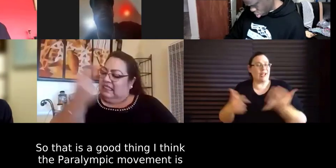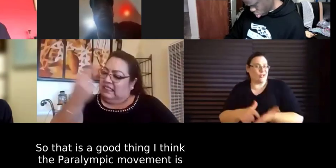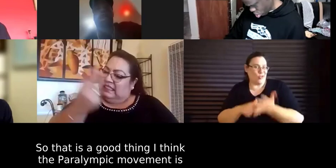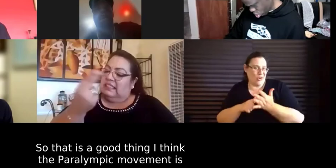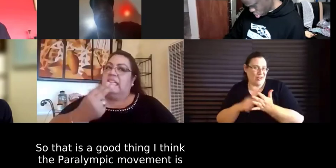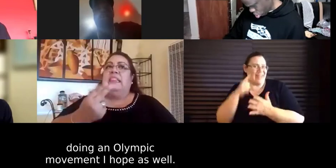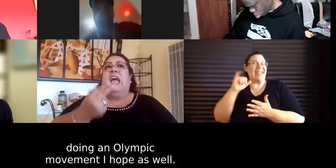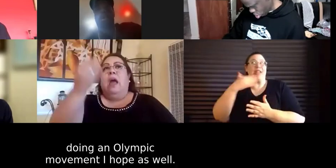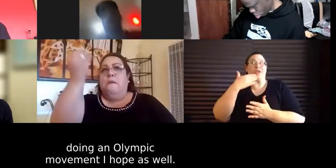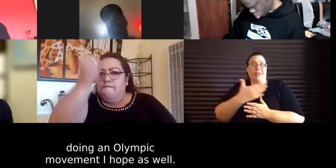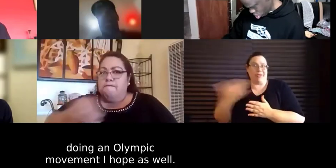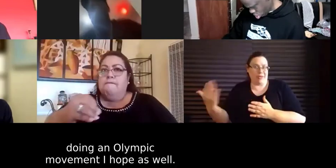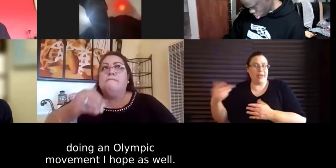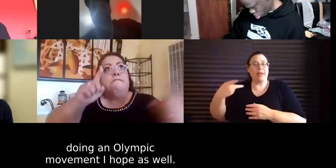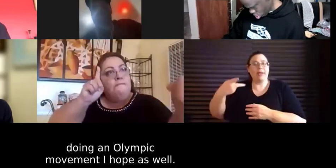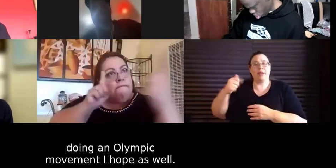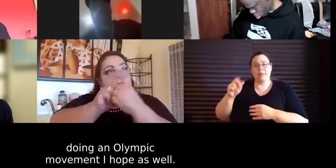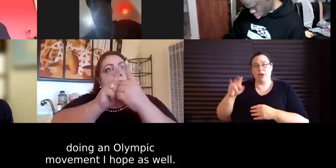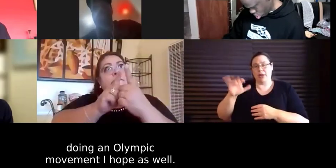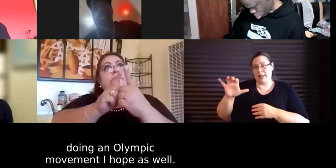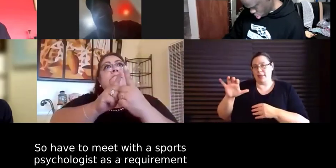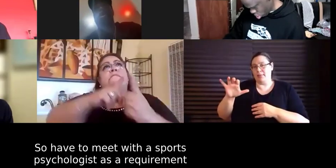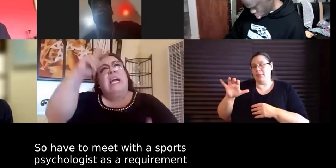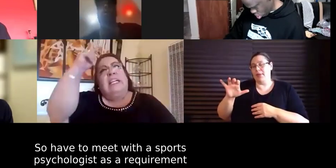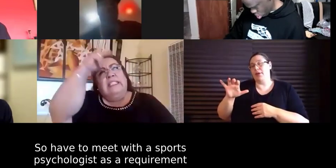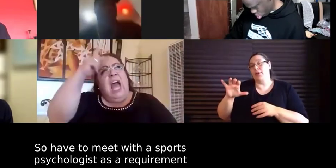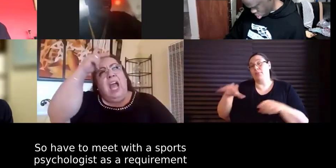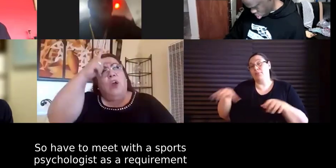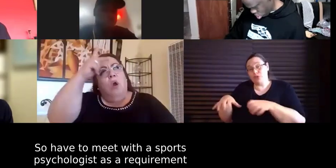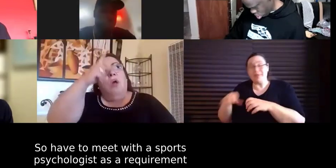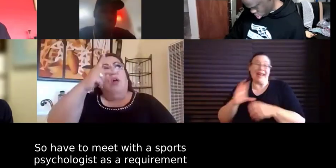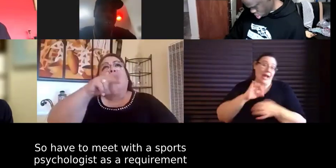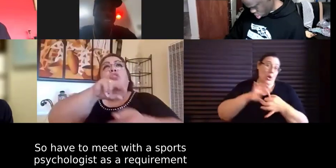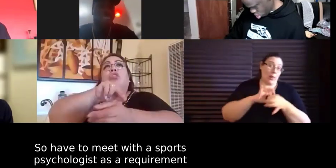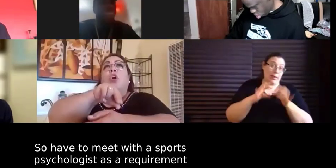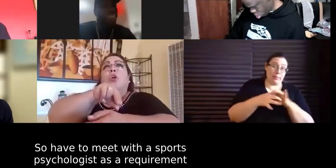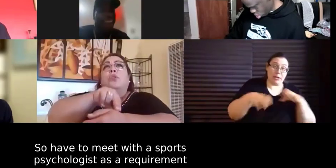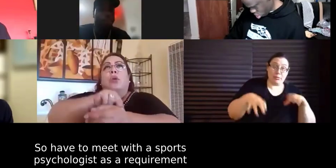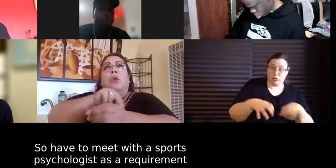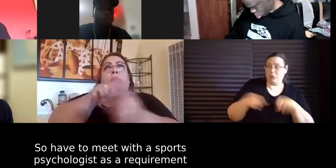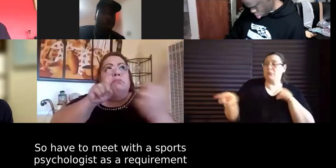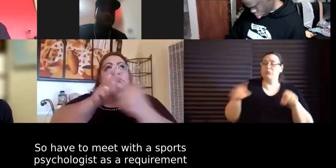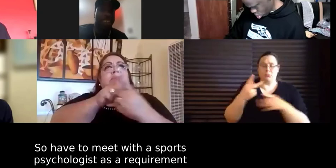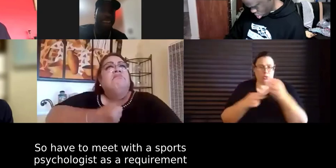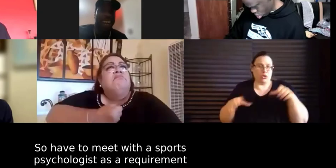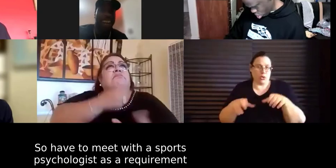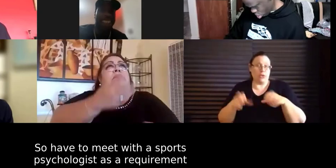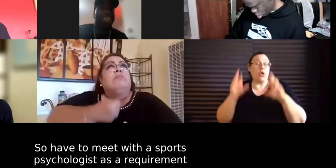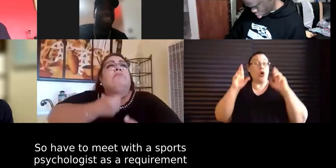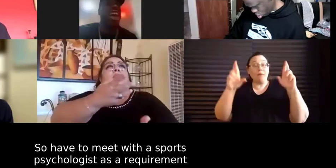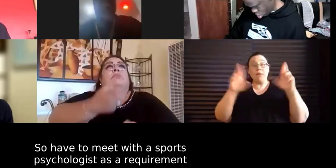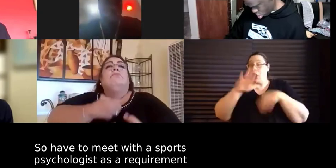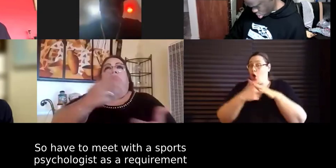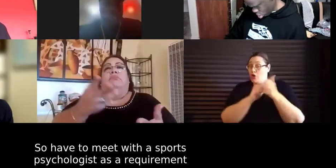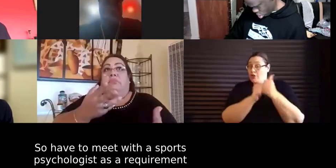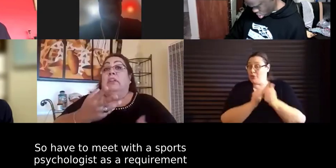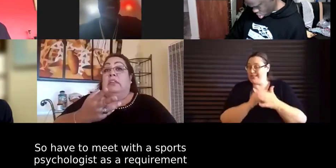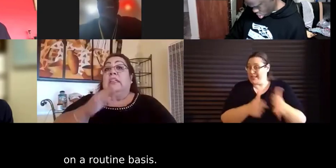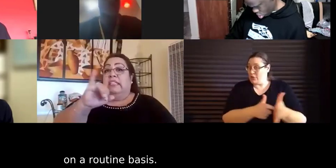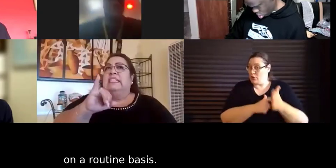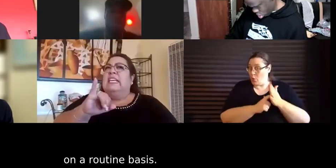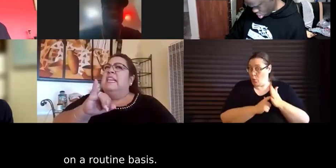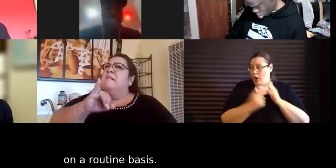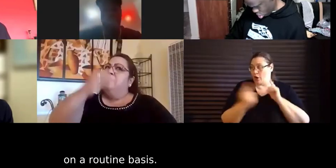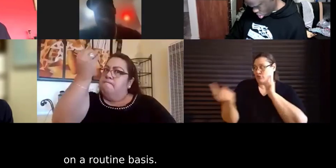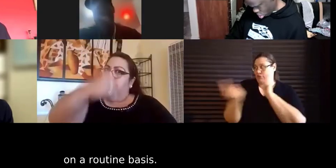movement is doing an olympic movement as well so hopefully in every sport they have to meet with a sports psychologist as a requirement